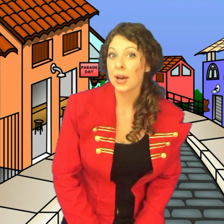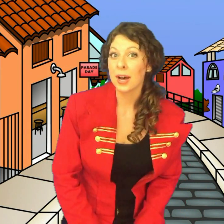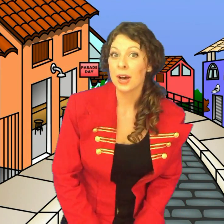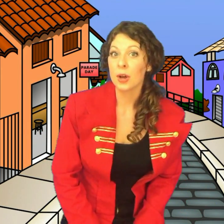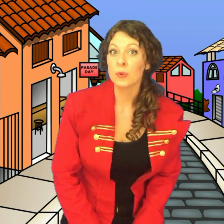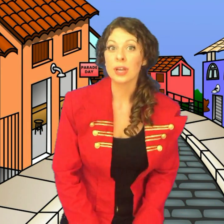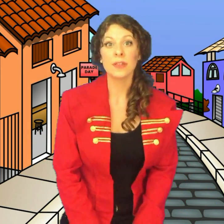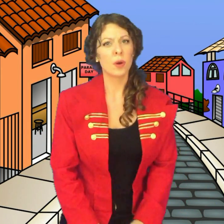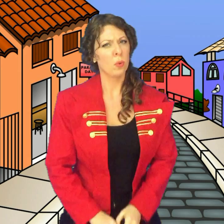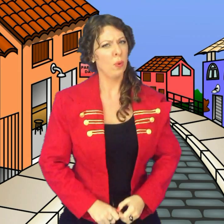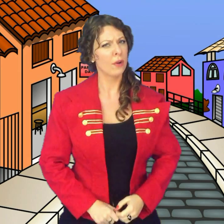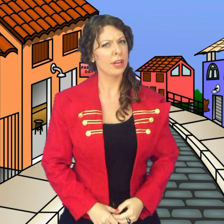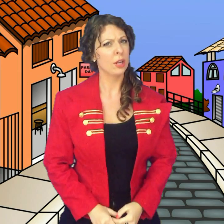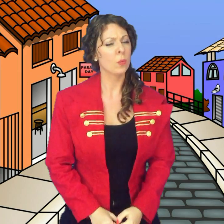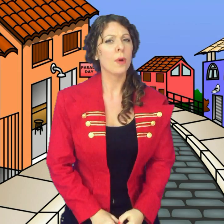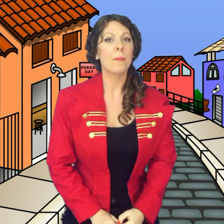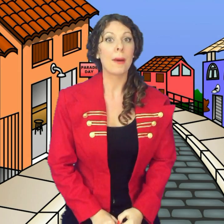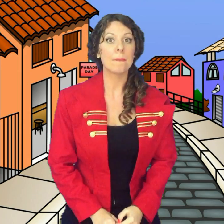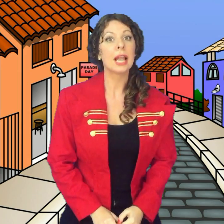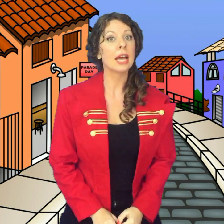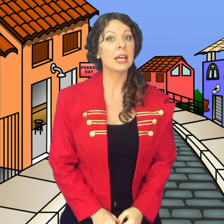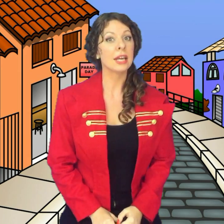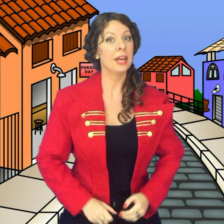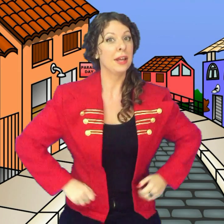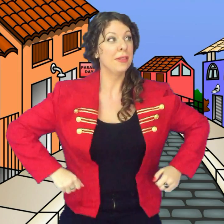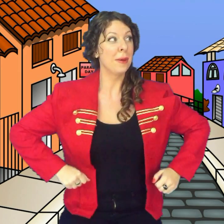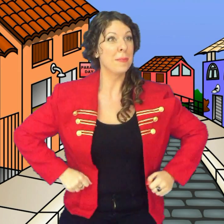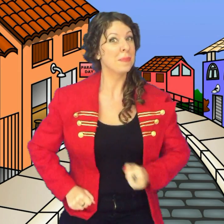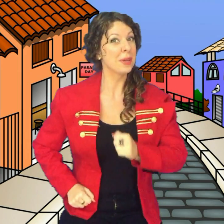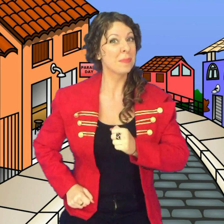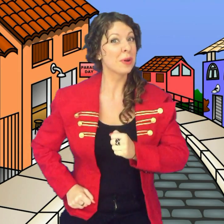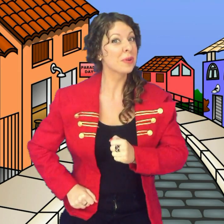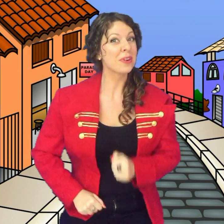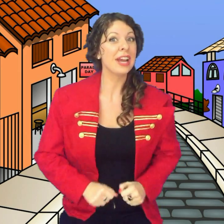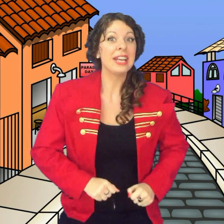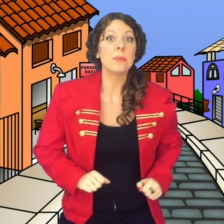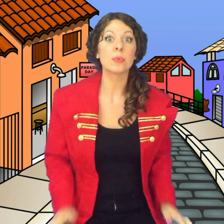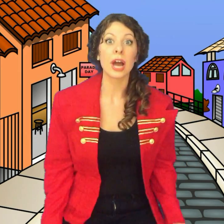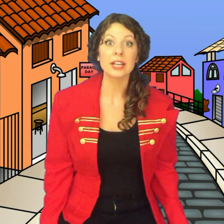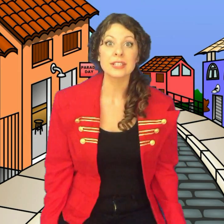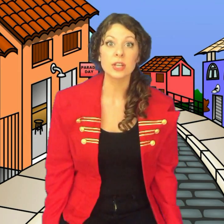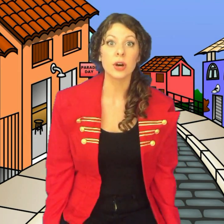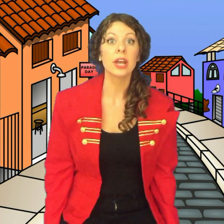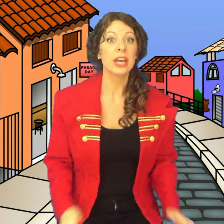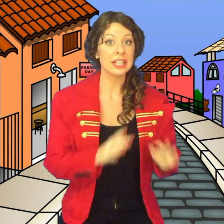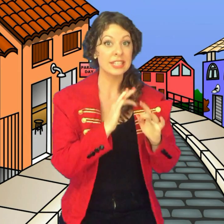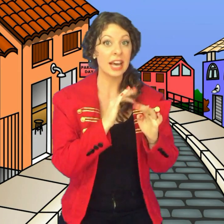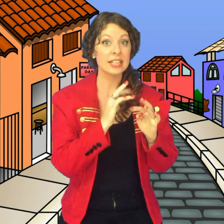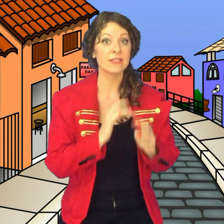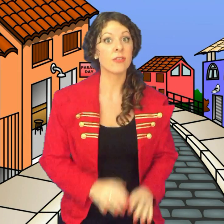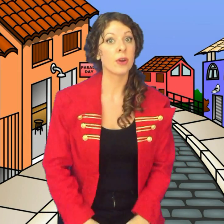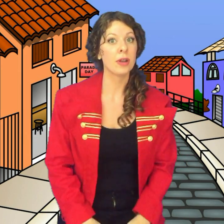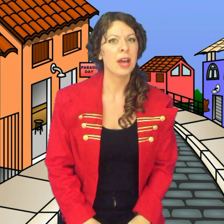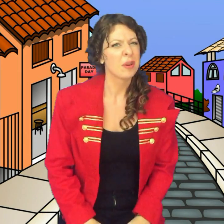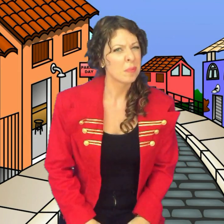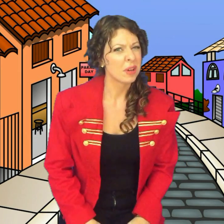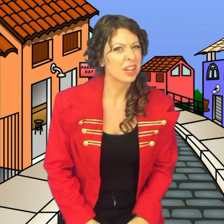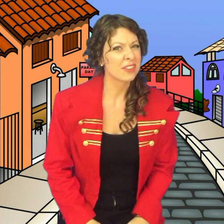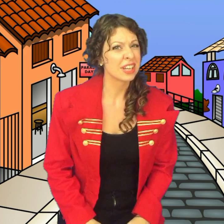Murray the Worrying Wombat Playing in the big parade He practiced on his saxophone But Murray